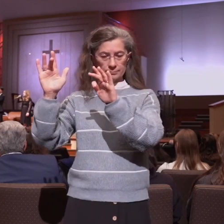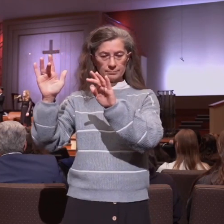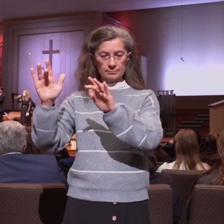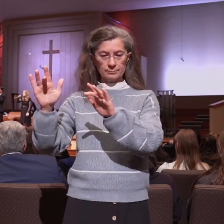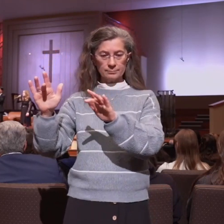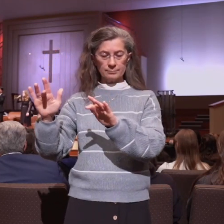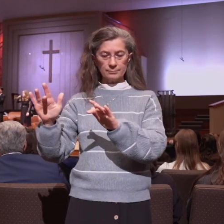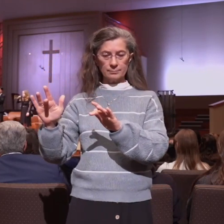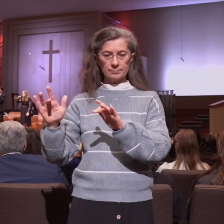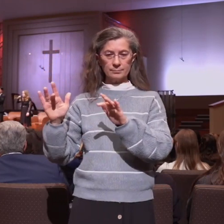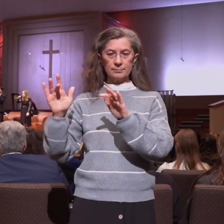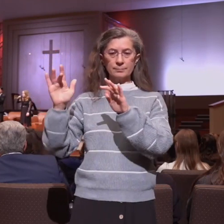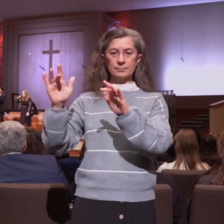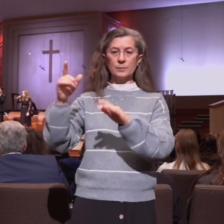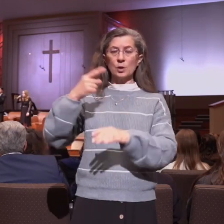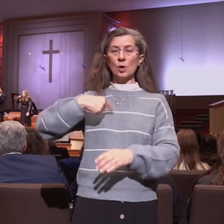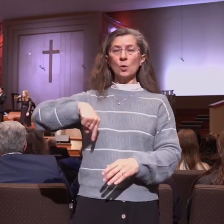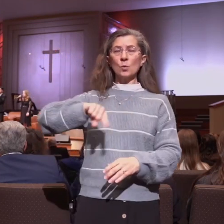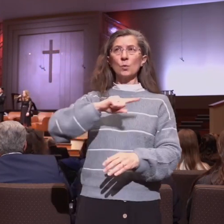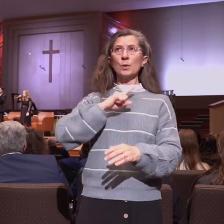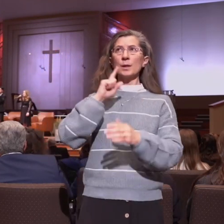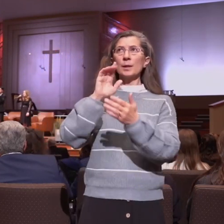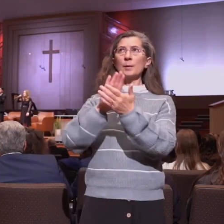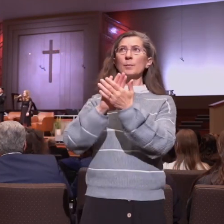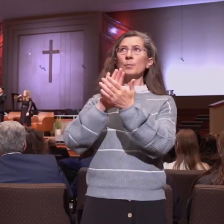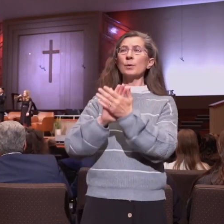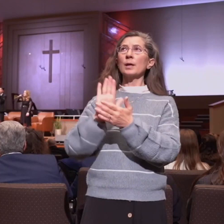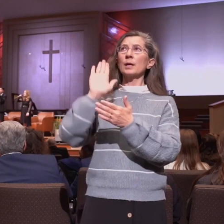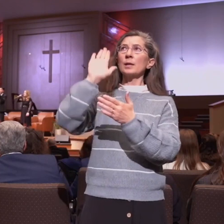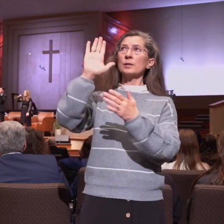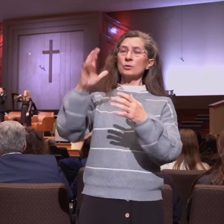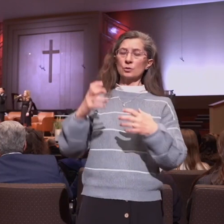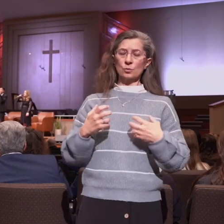We praise your strength and love,